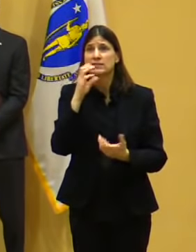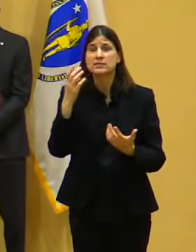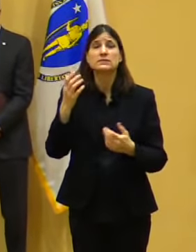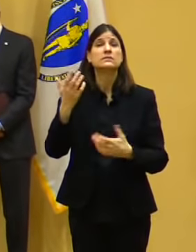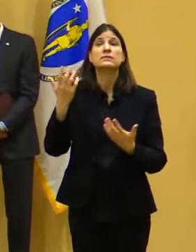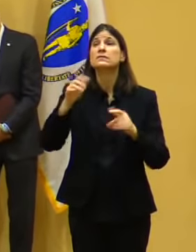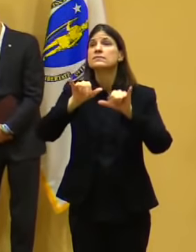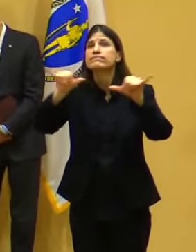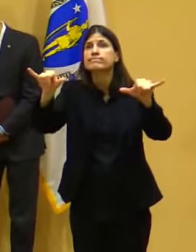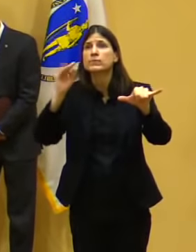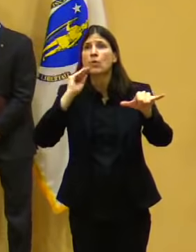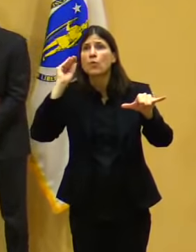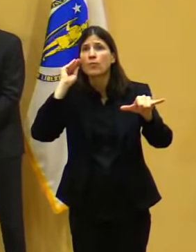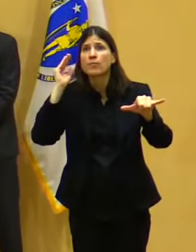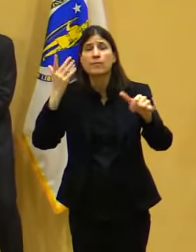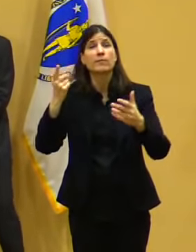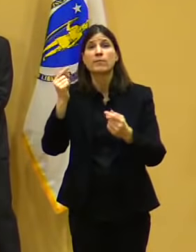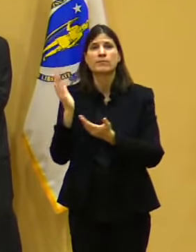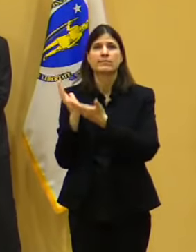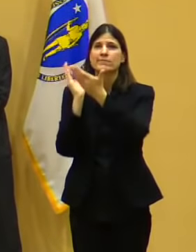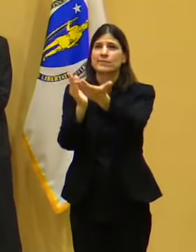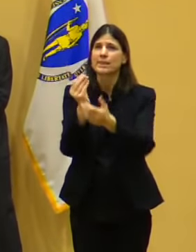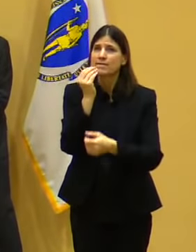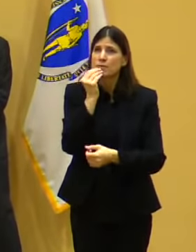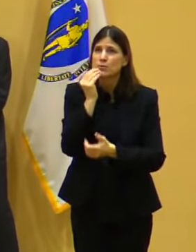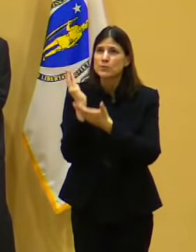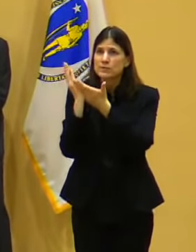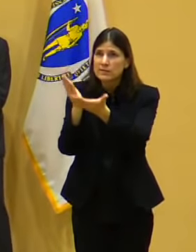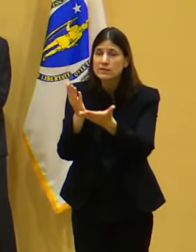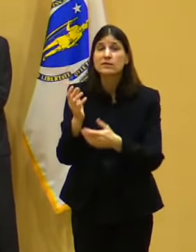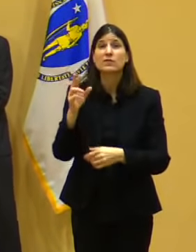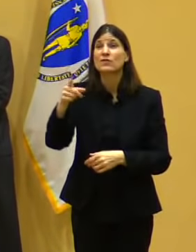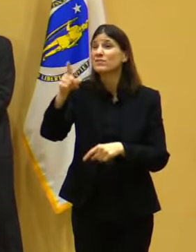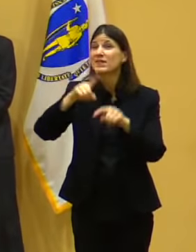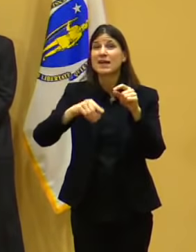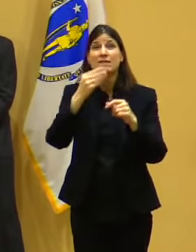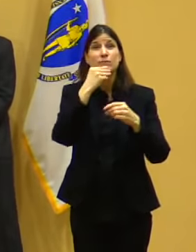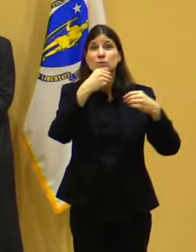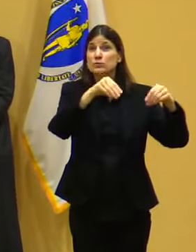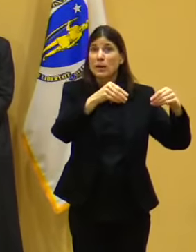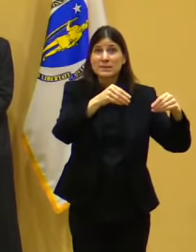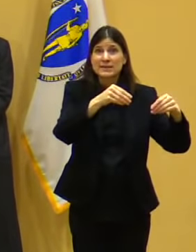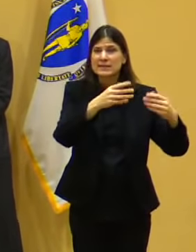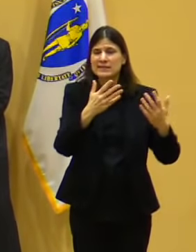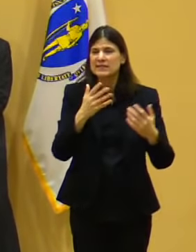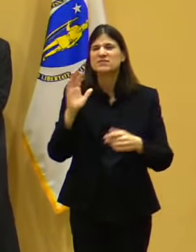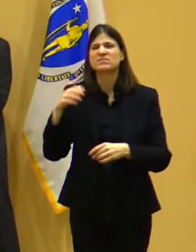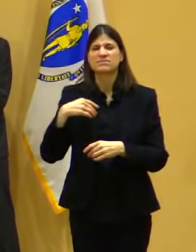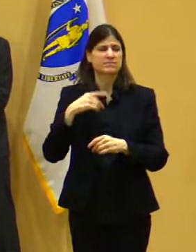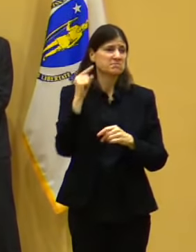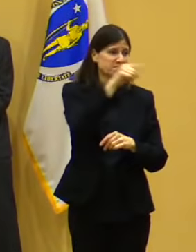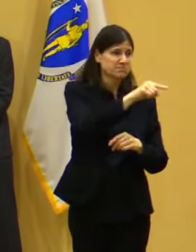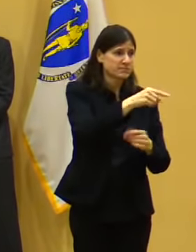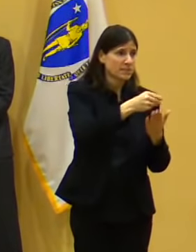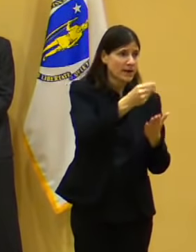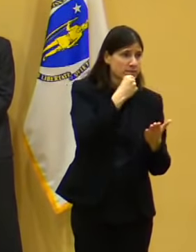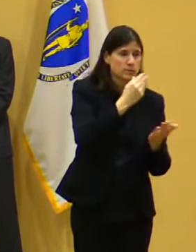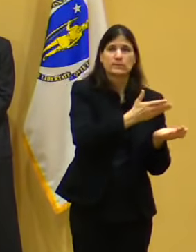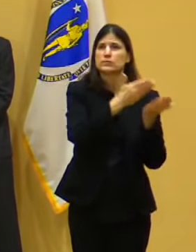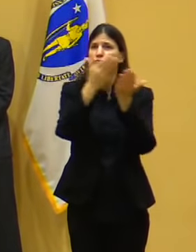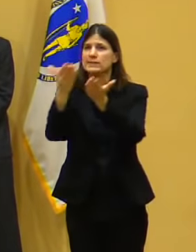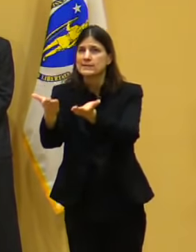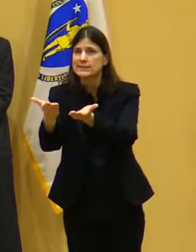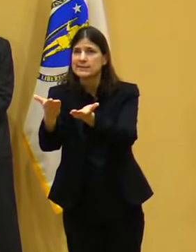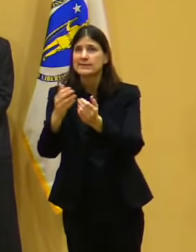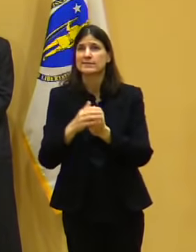wheels, grocery shopping, transportation, decrease in social isolation, and trying to address the mental health needs of the seniors